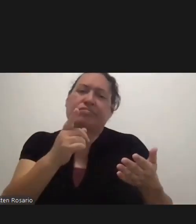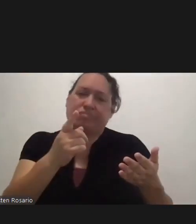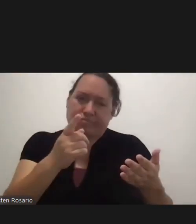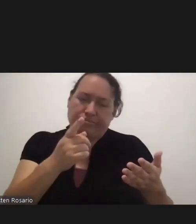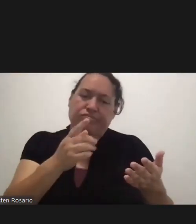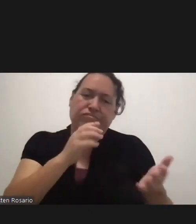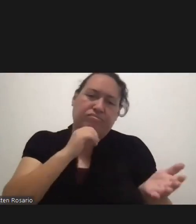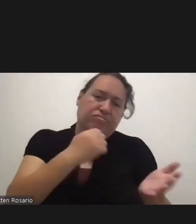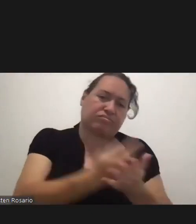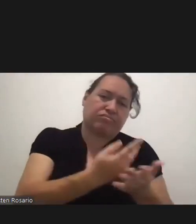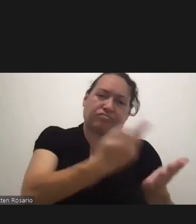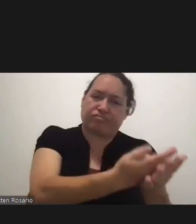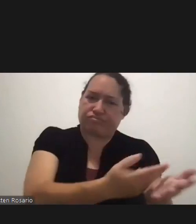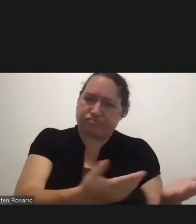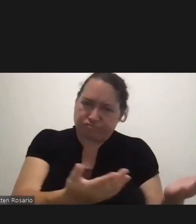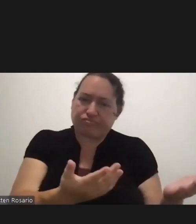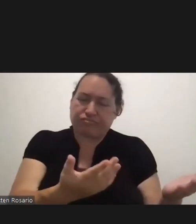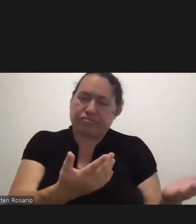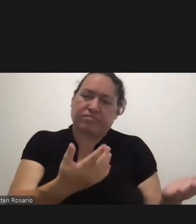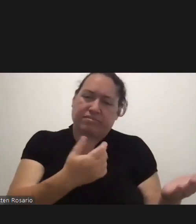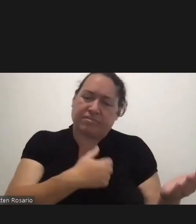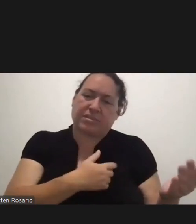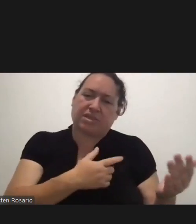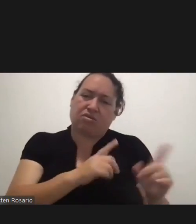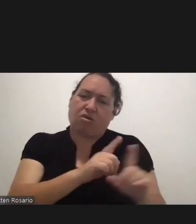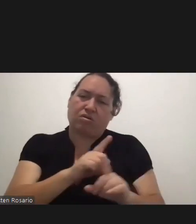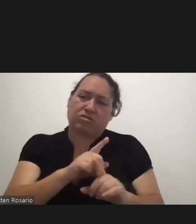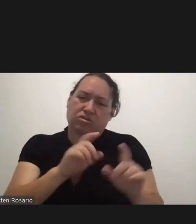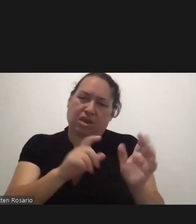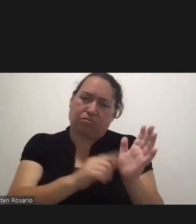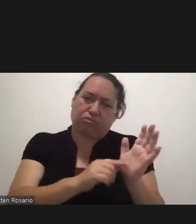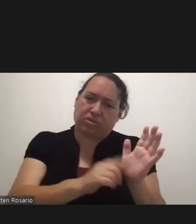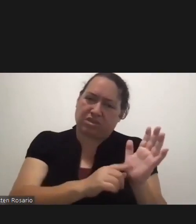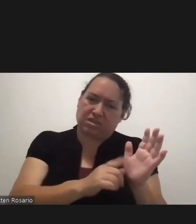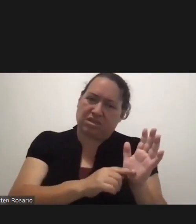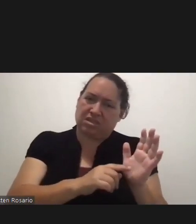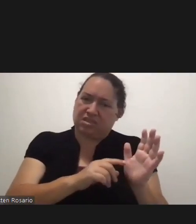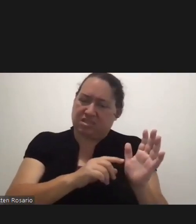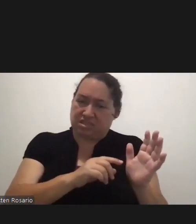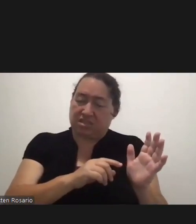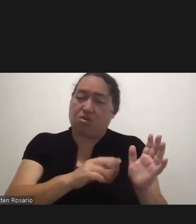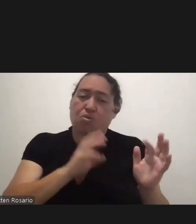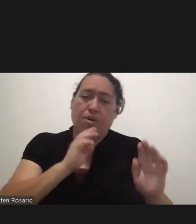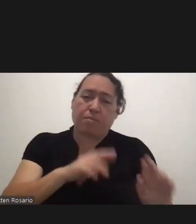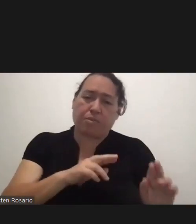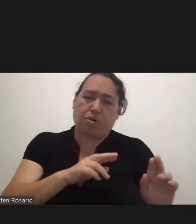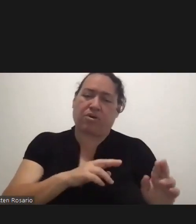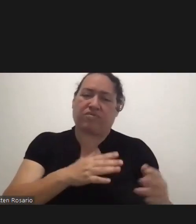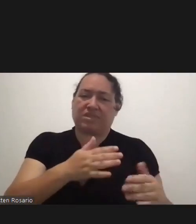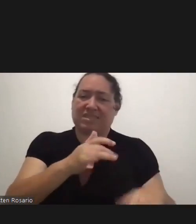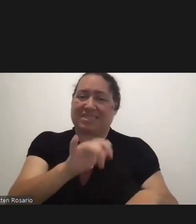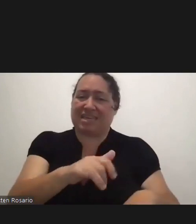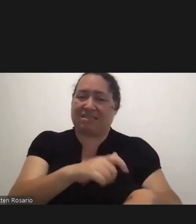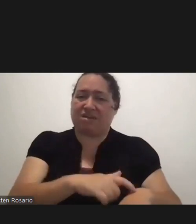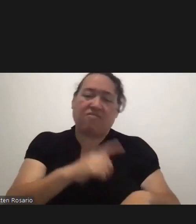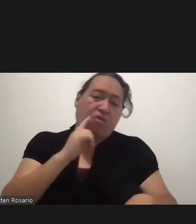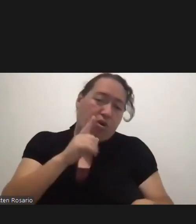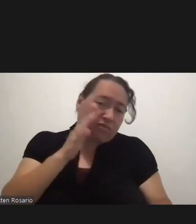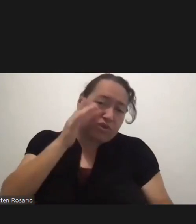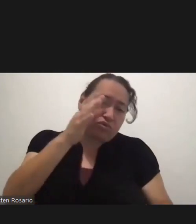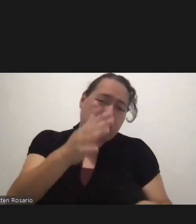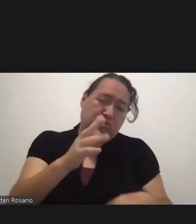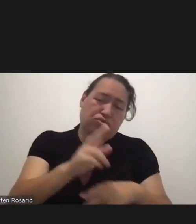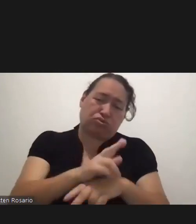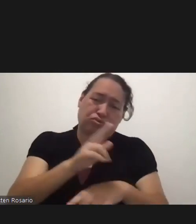preparing to even print out a report for you at that time to take with you for further use, for future use. So